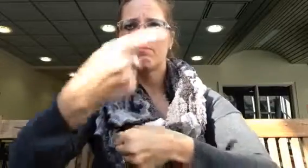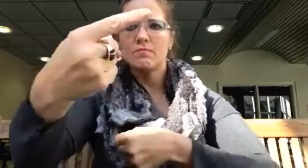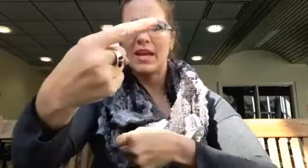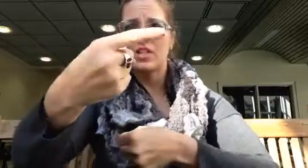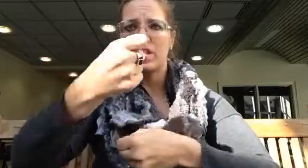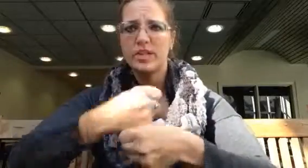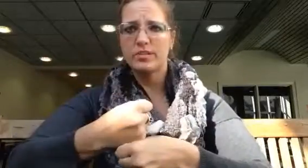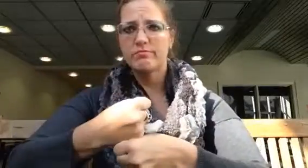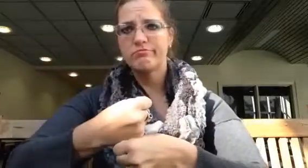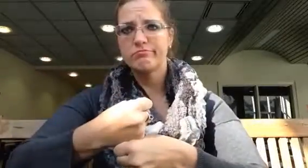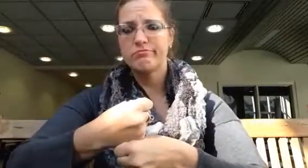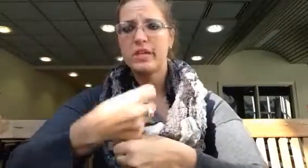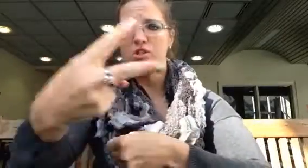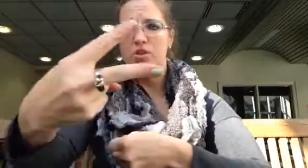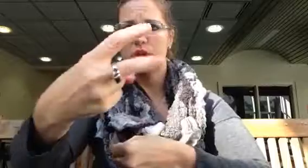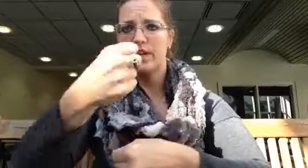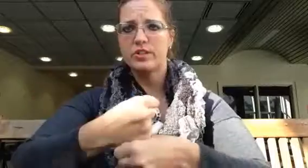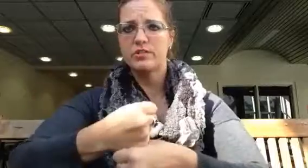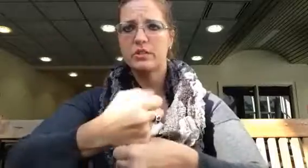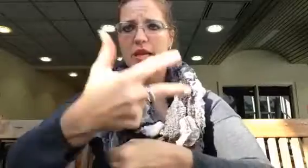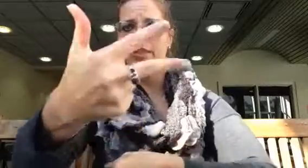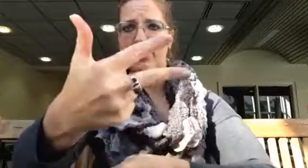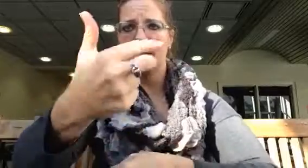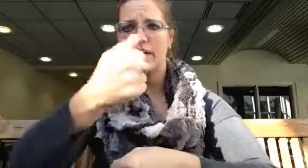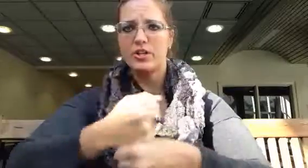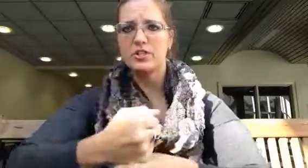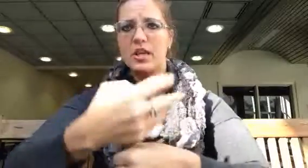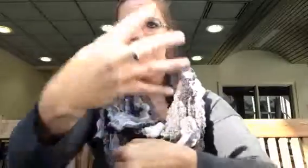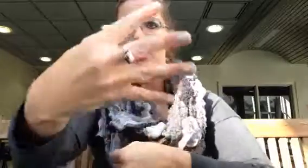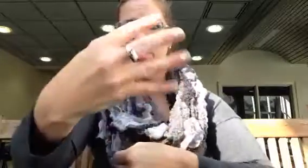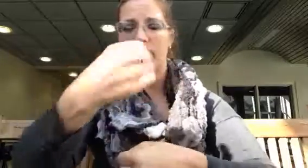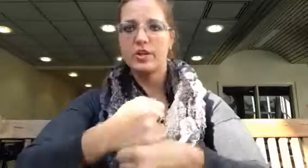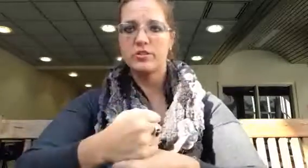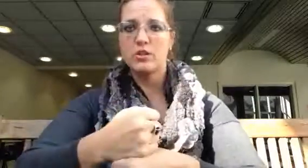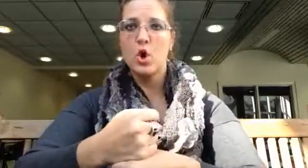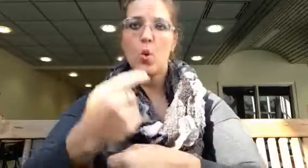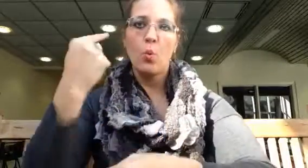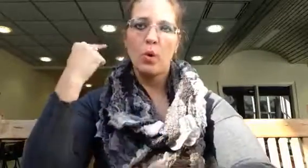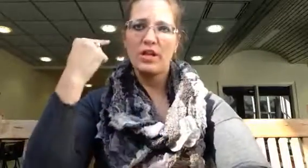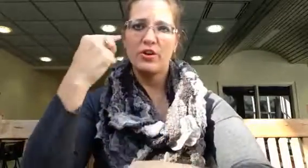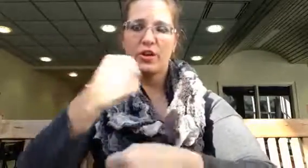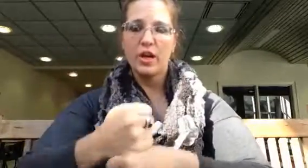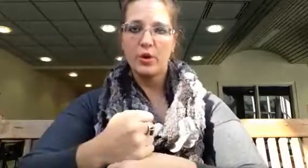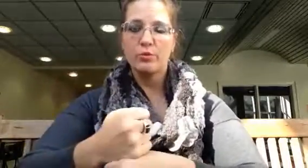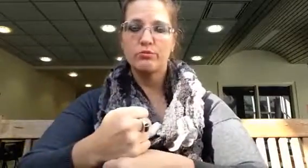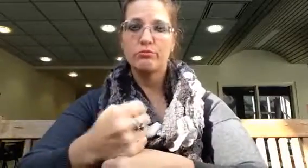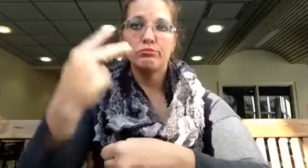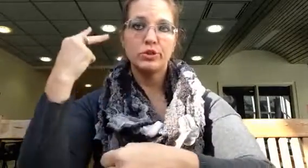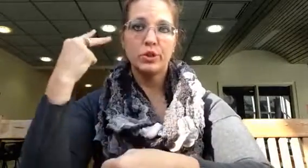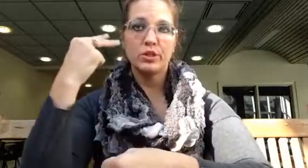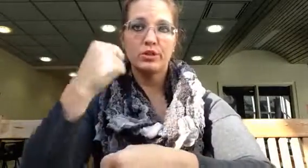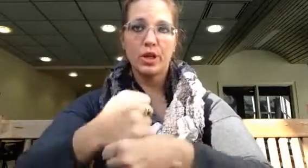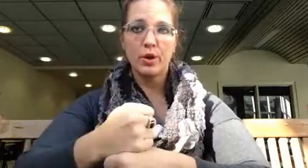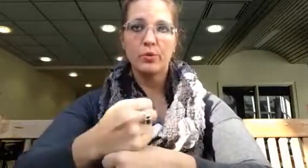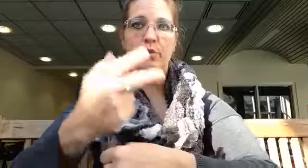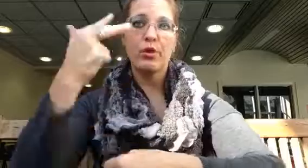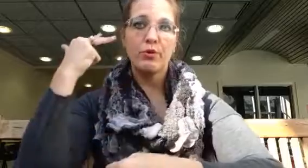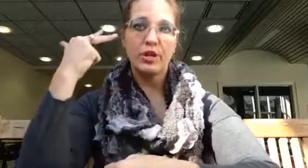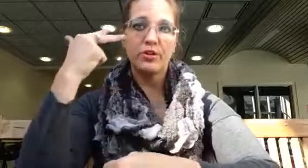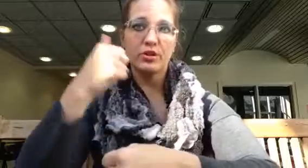Next year, and two years, and three years, and four years. One year ago, two years ago, three years